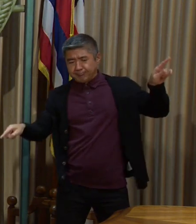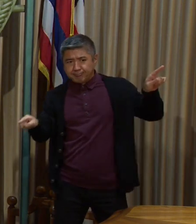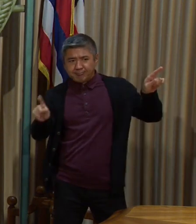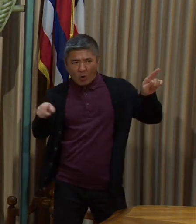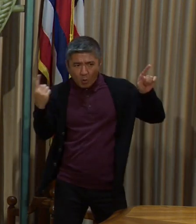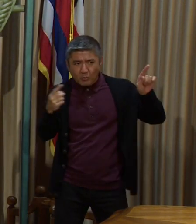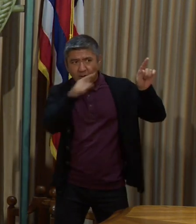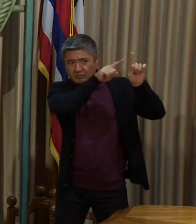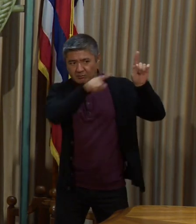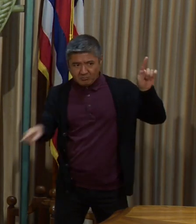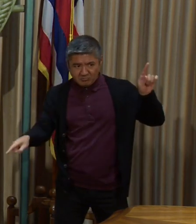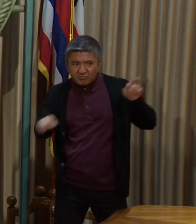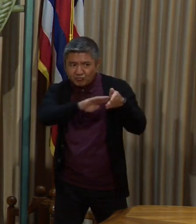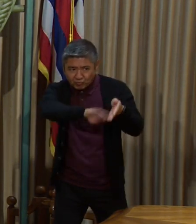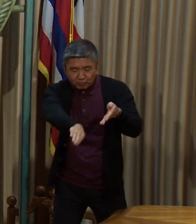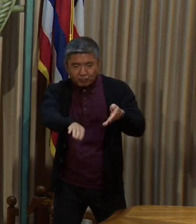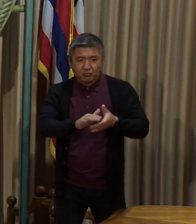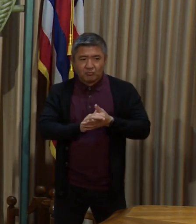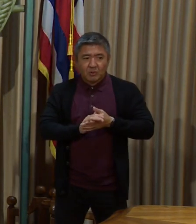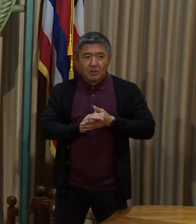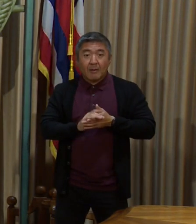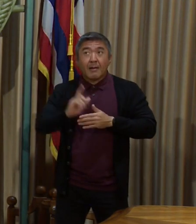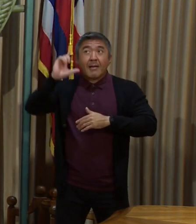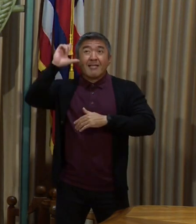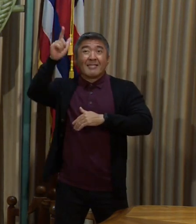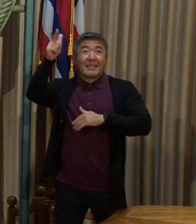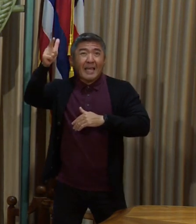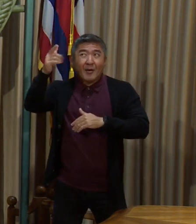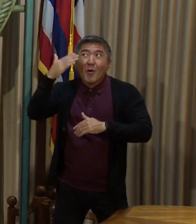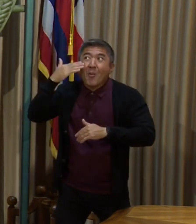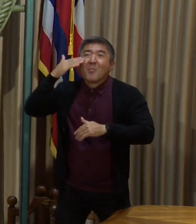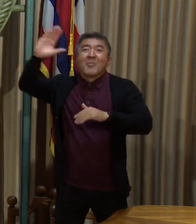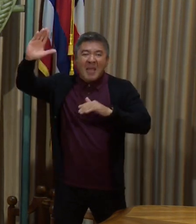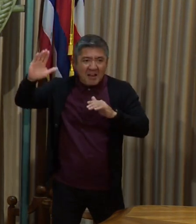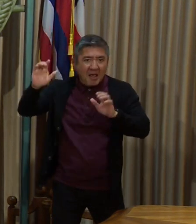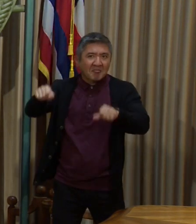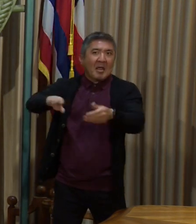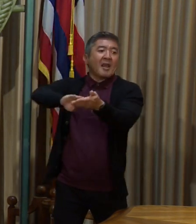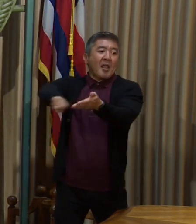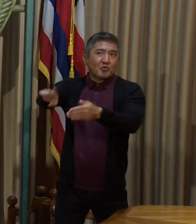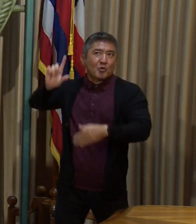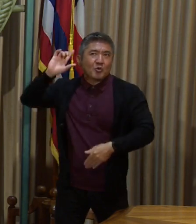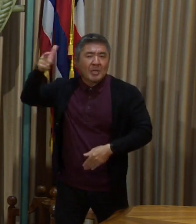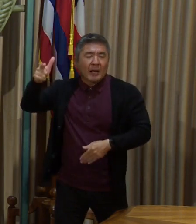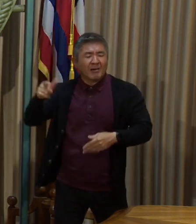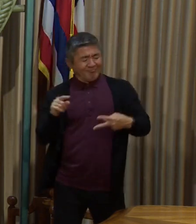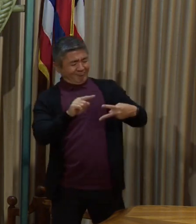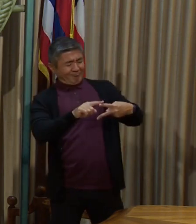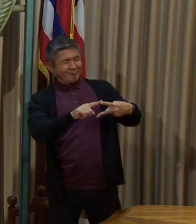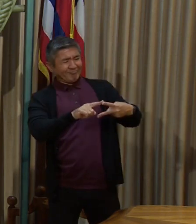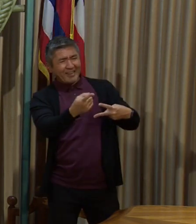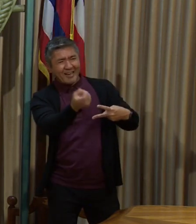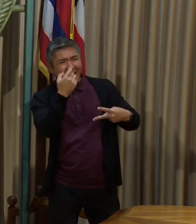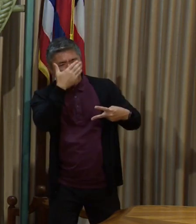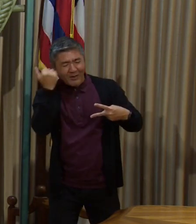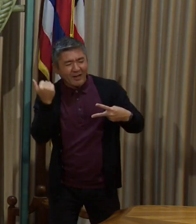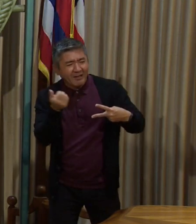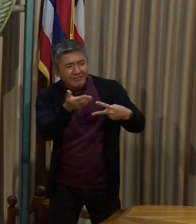as we are able to. Now, I forgot what his first question was. Manolo, go ahead. Your first question, please.